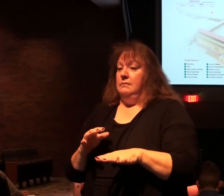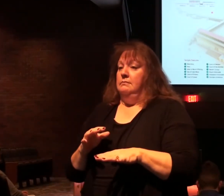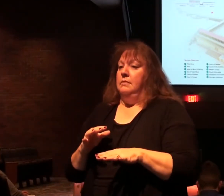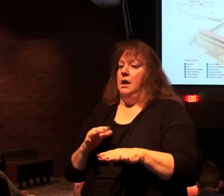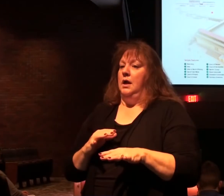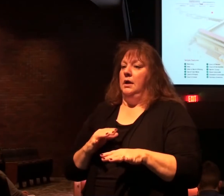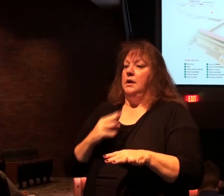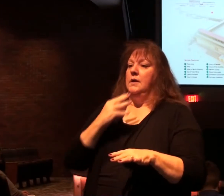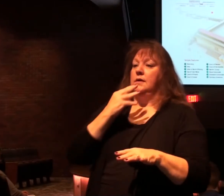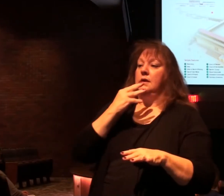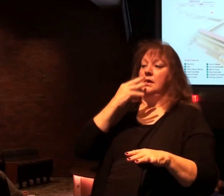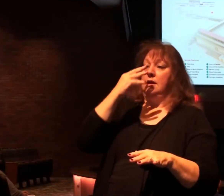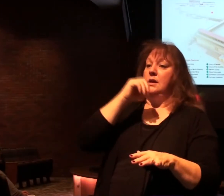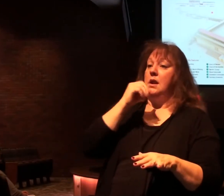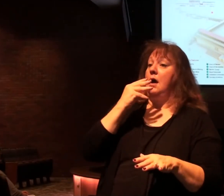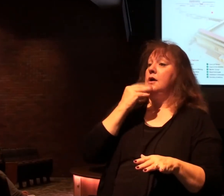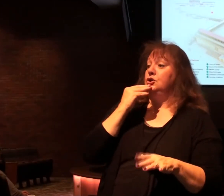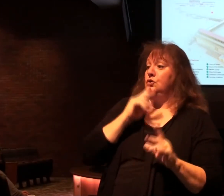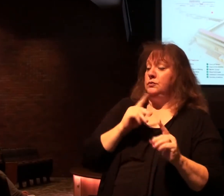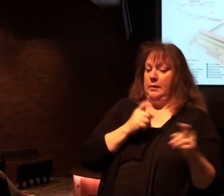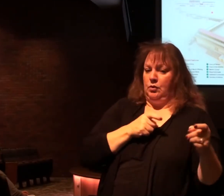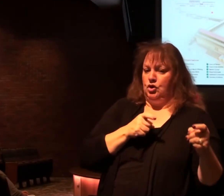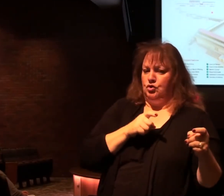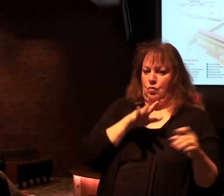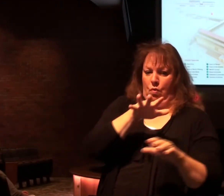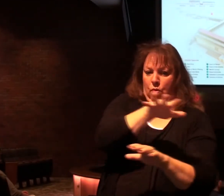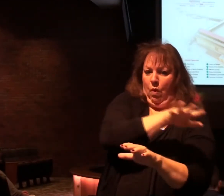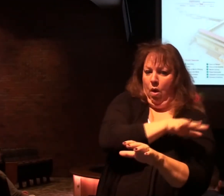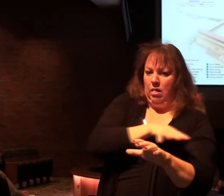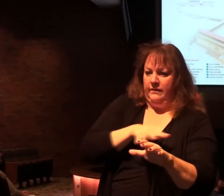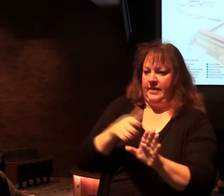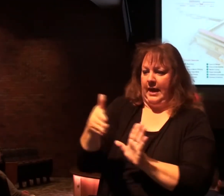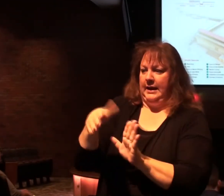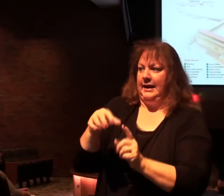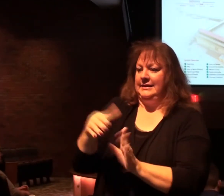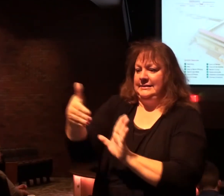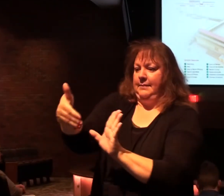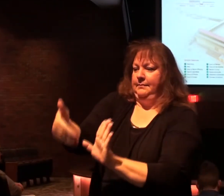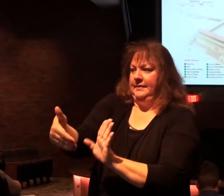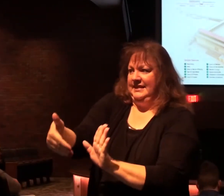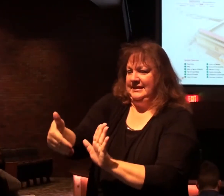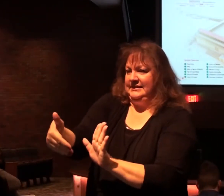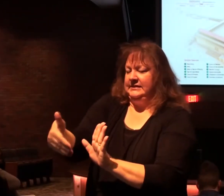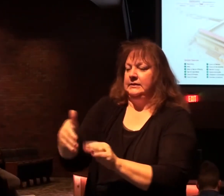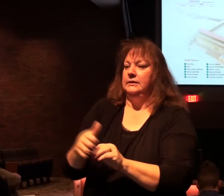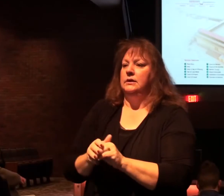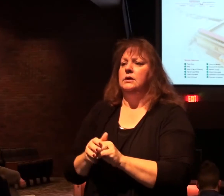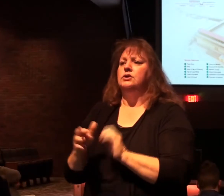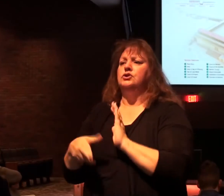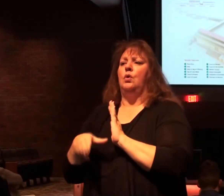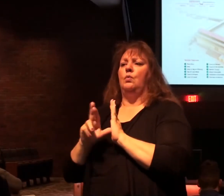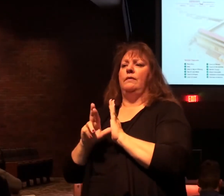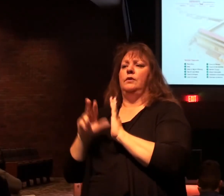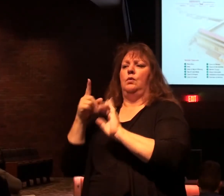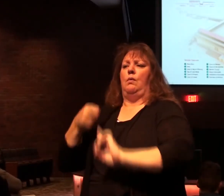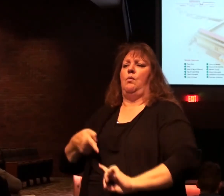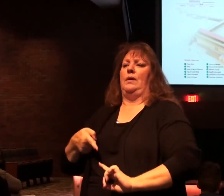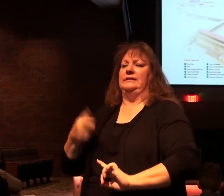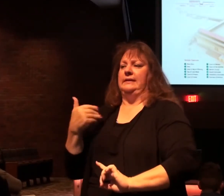the control of the Gentiles. So what is represented here? have a couple of review points.